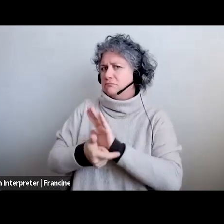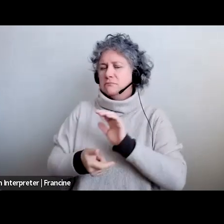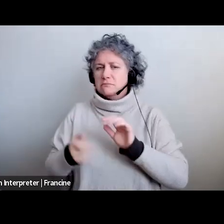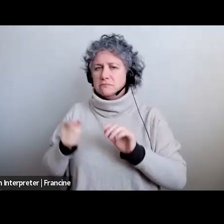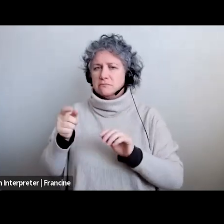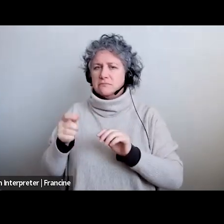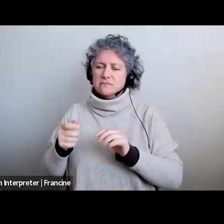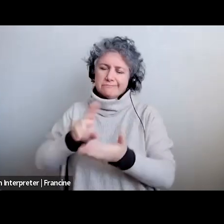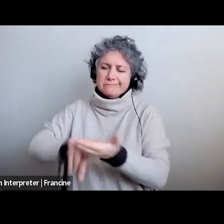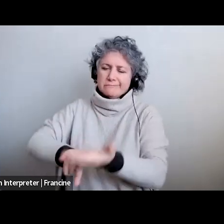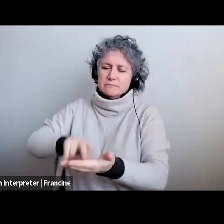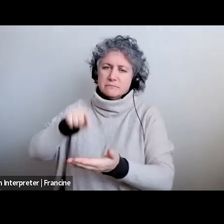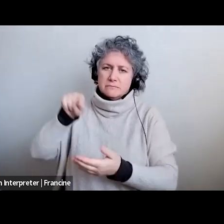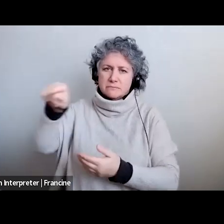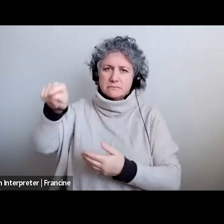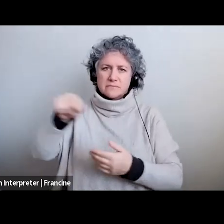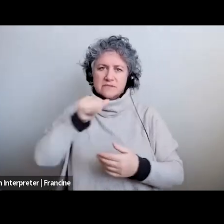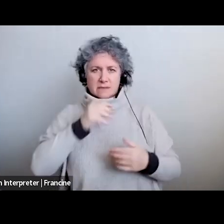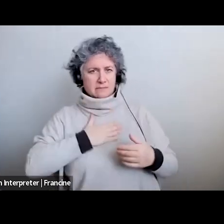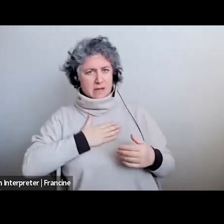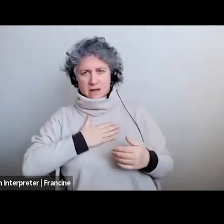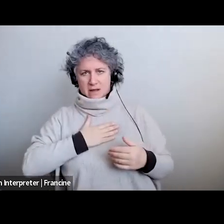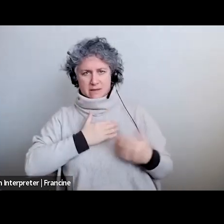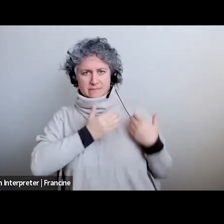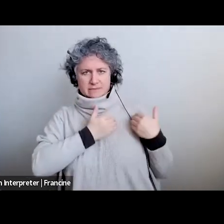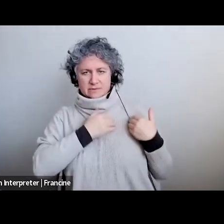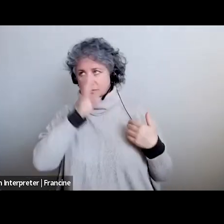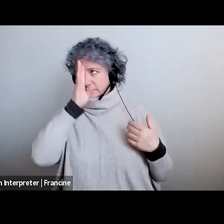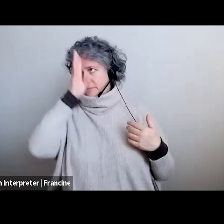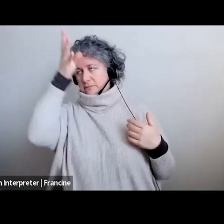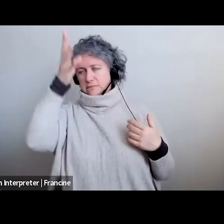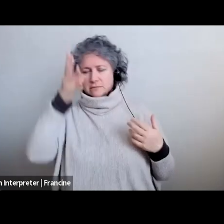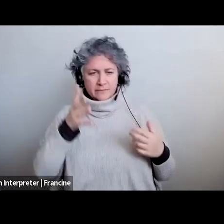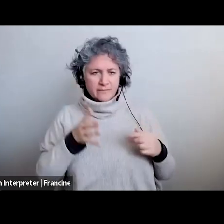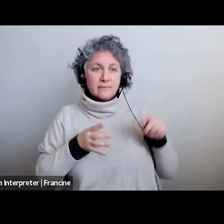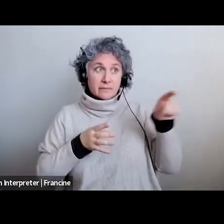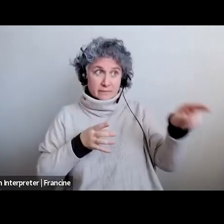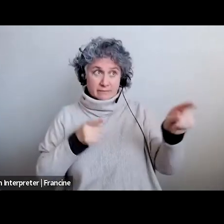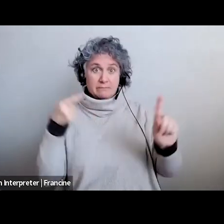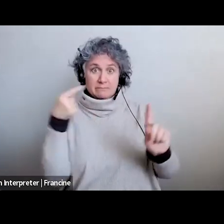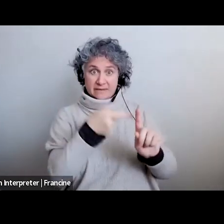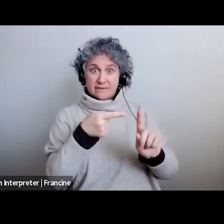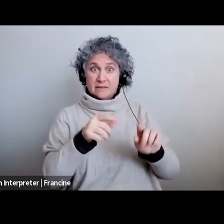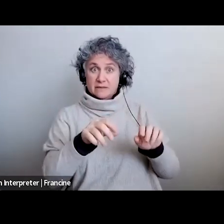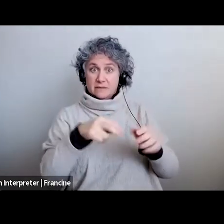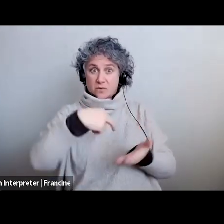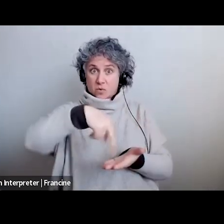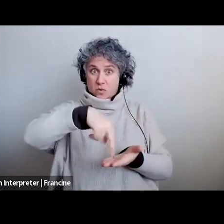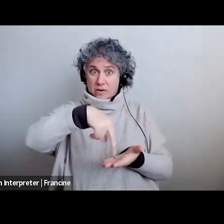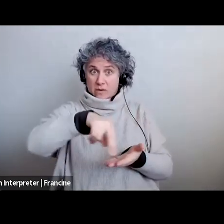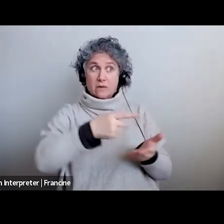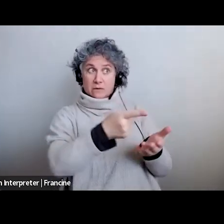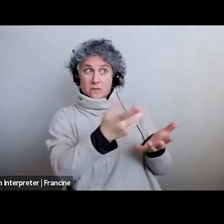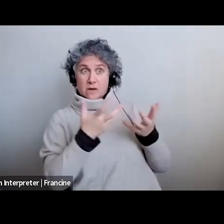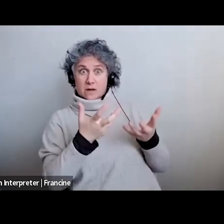do that if they have specific uh choreography they they want then then uh i'm gonna lose my